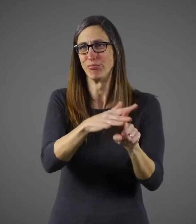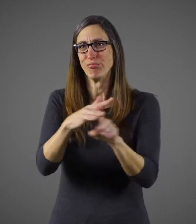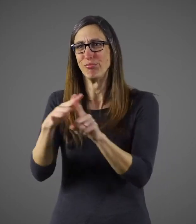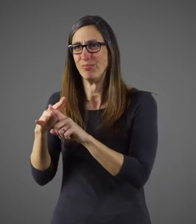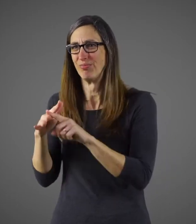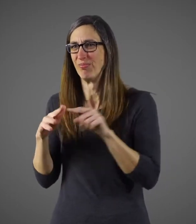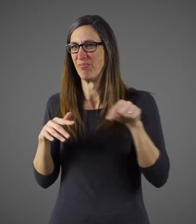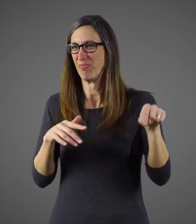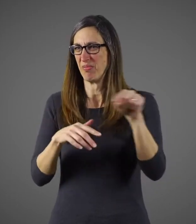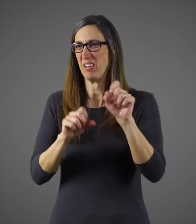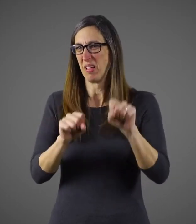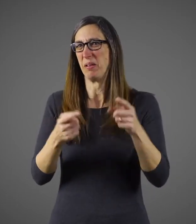become troublesome for you.